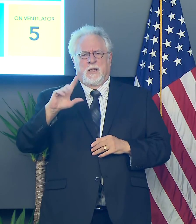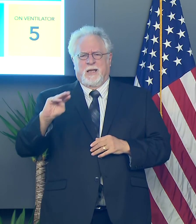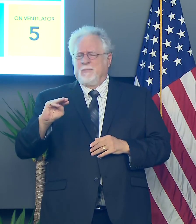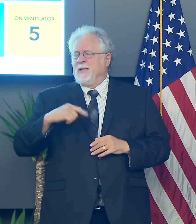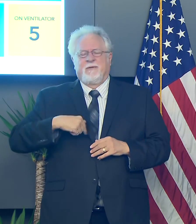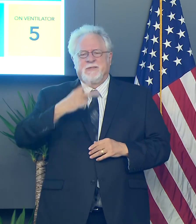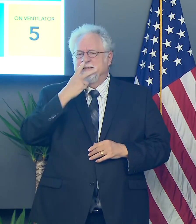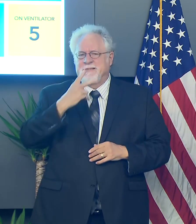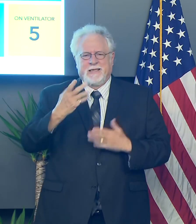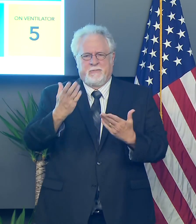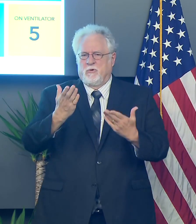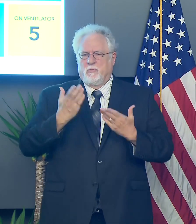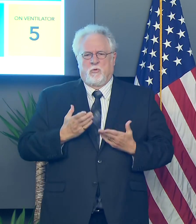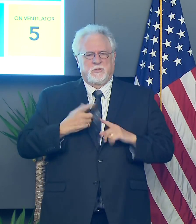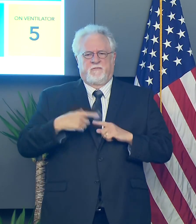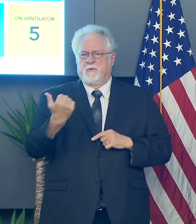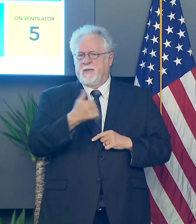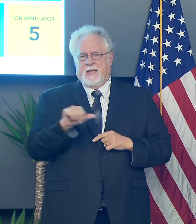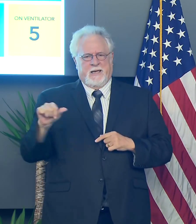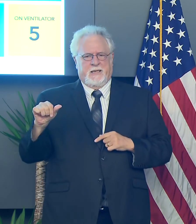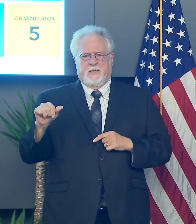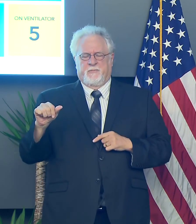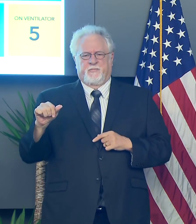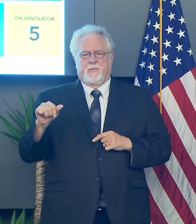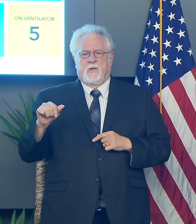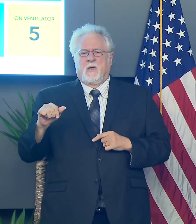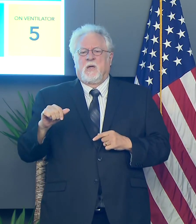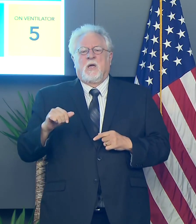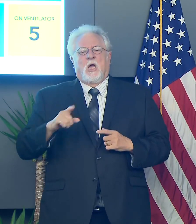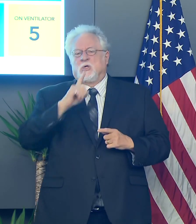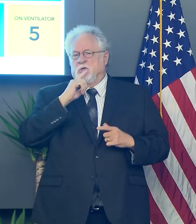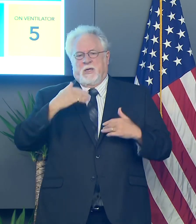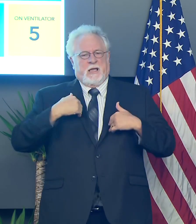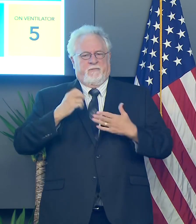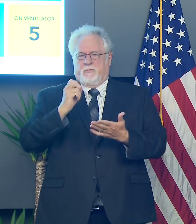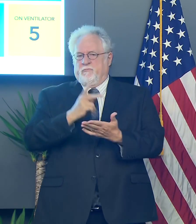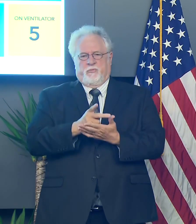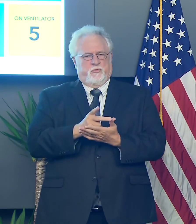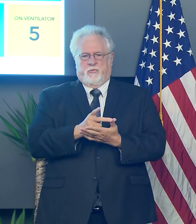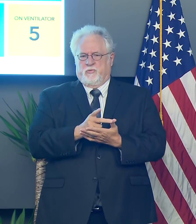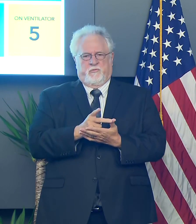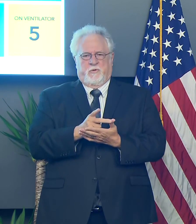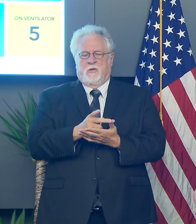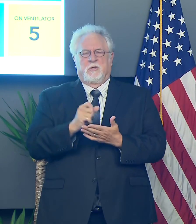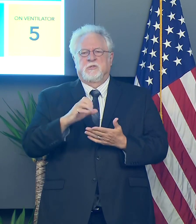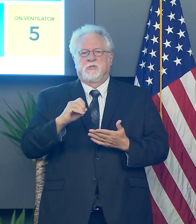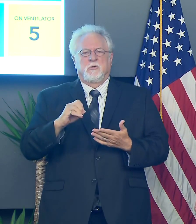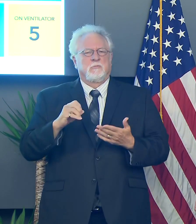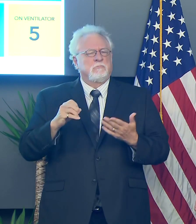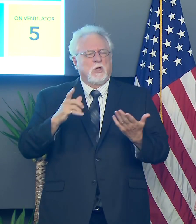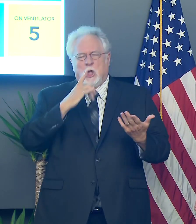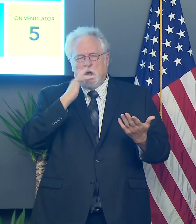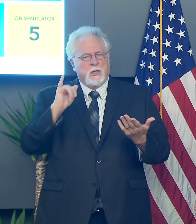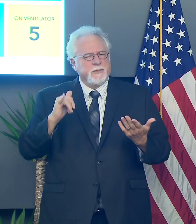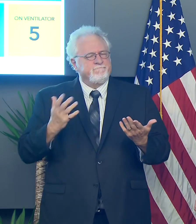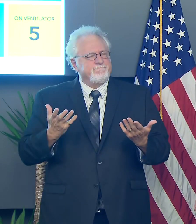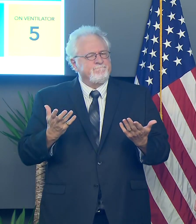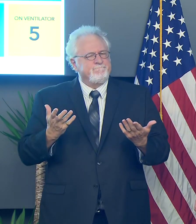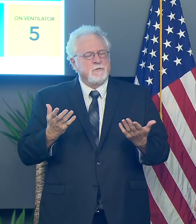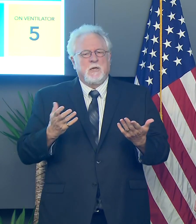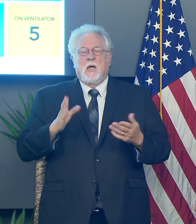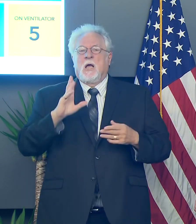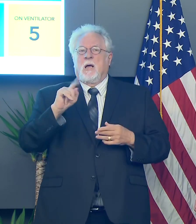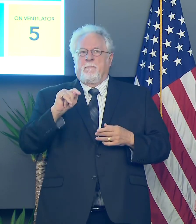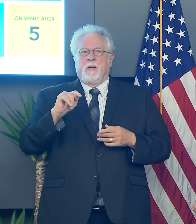I haven't seen a proposal from any of them yet. Uh, certainly haven't approved anything. And so I don't know what that's, what that's going to look like.